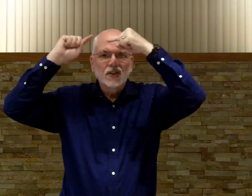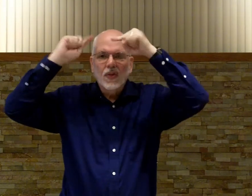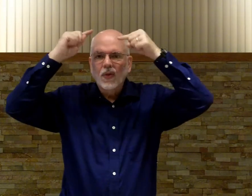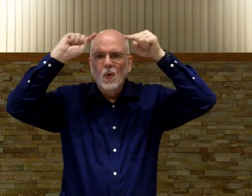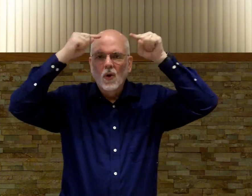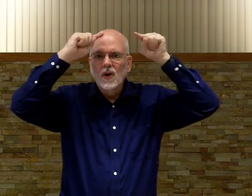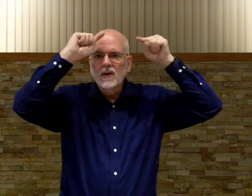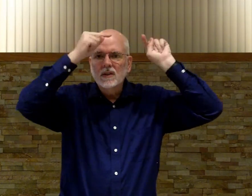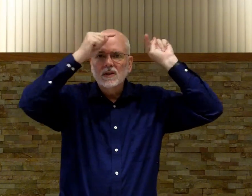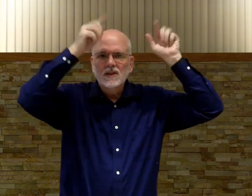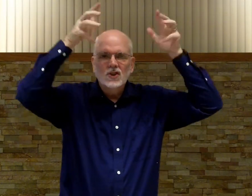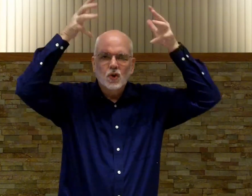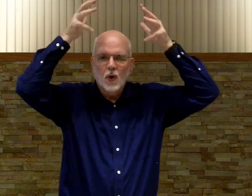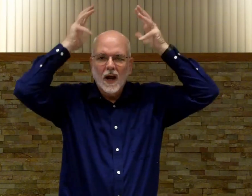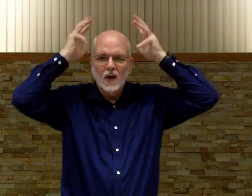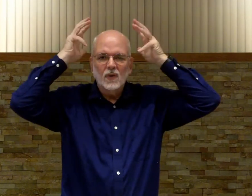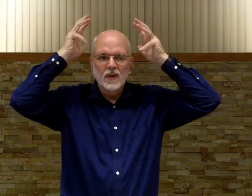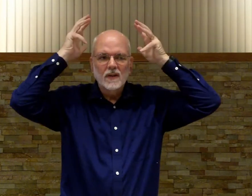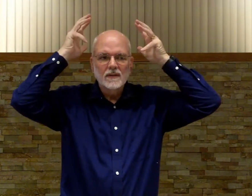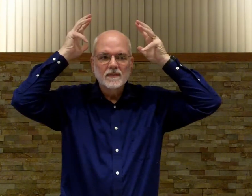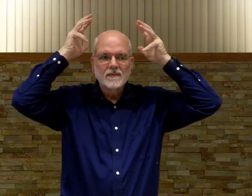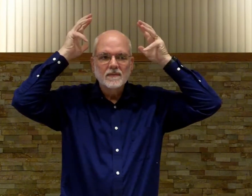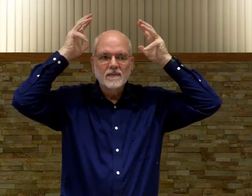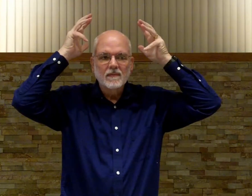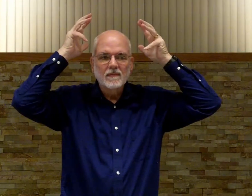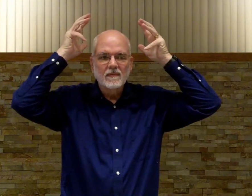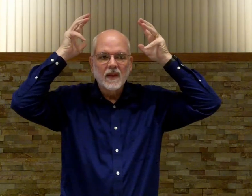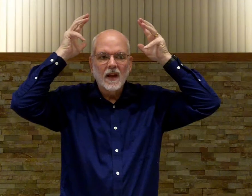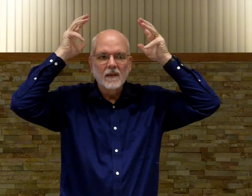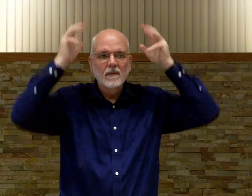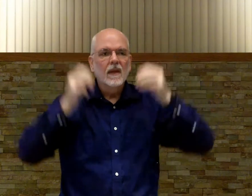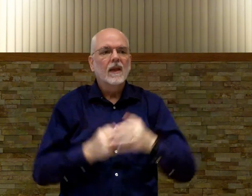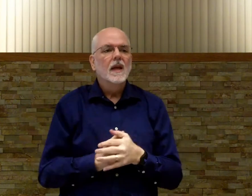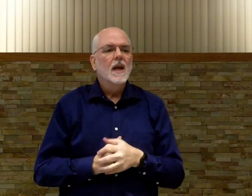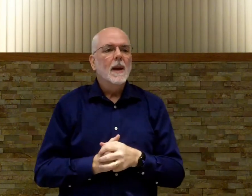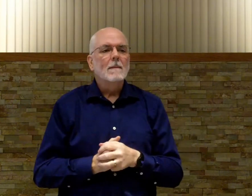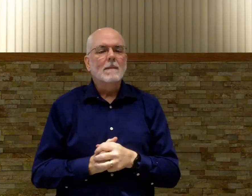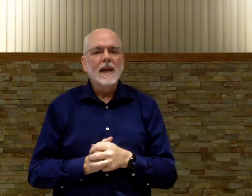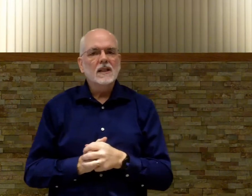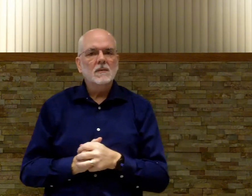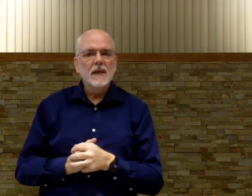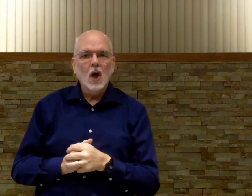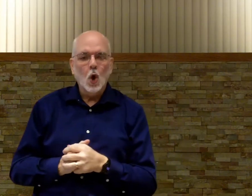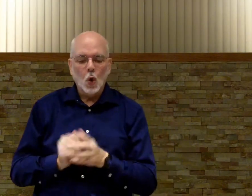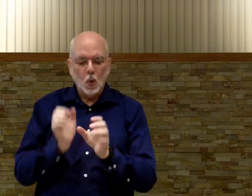it's thorns crown okay makes me whole